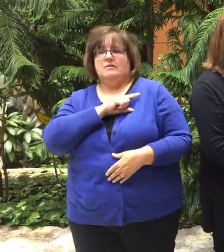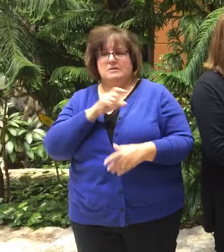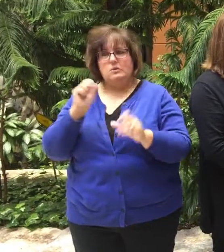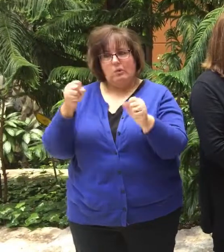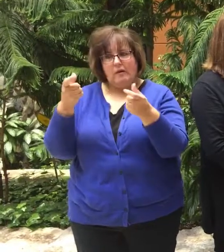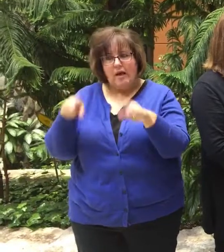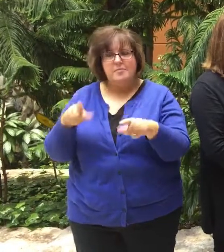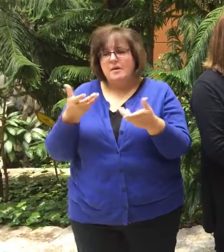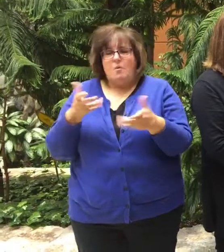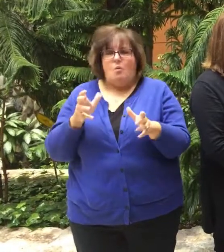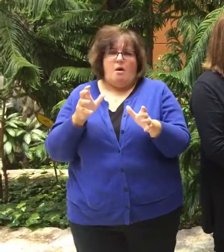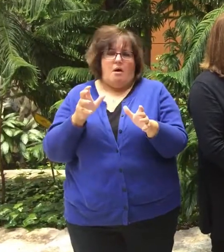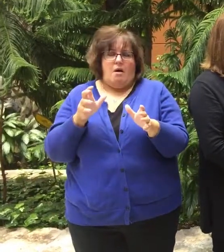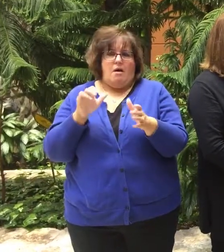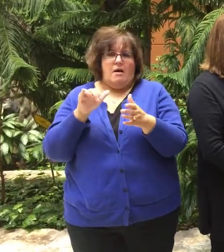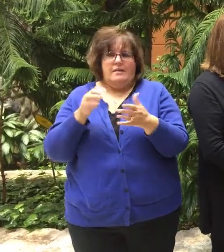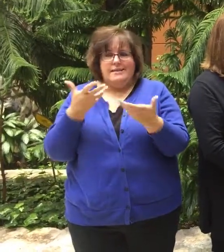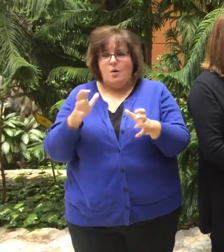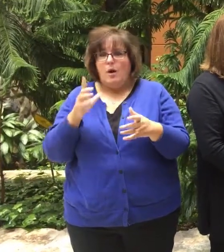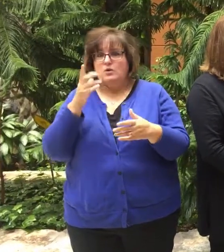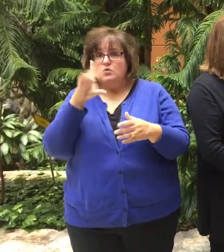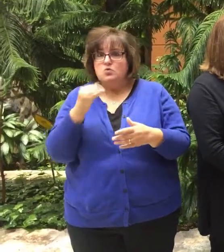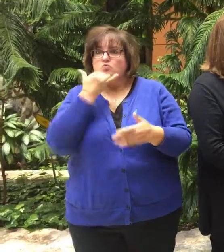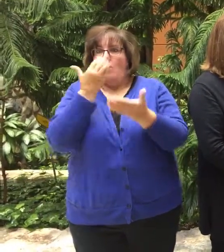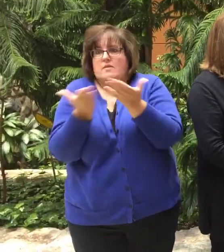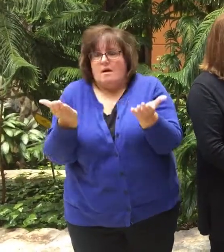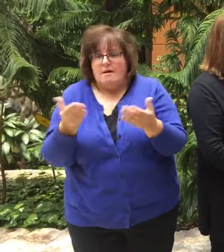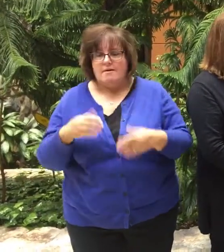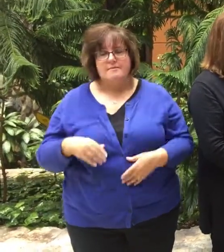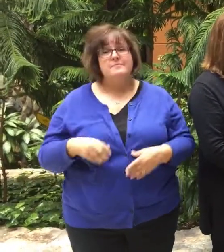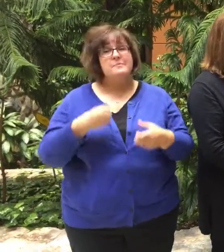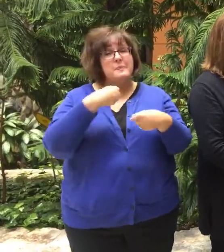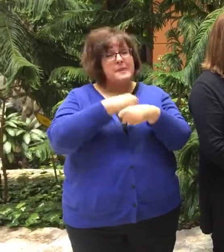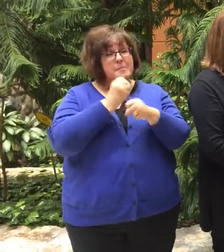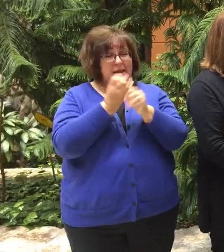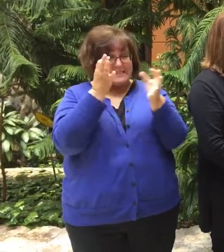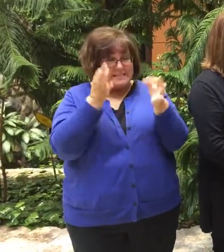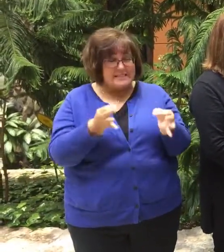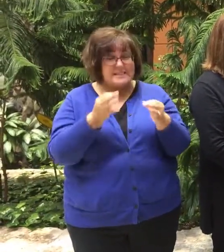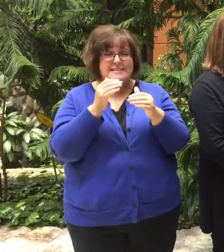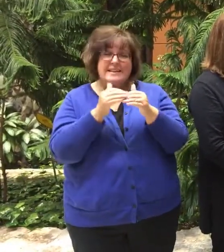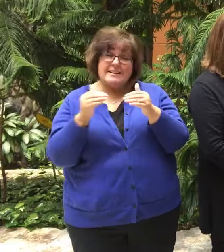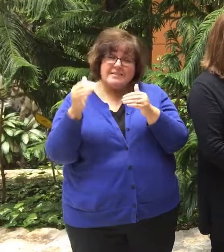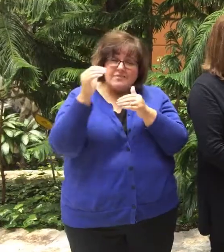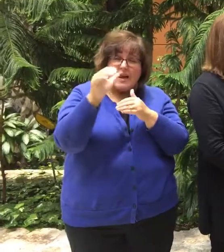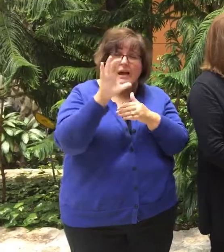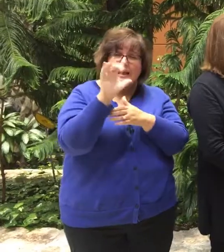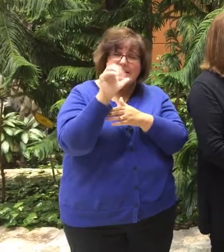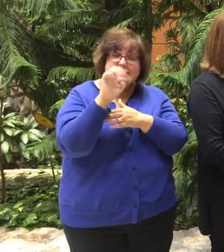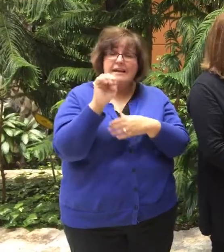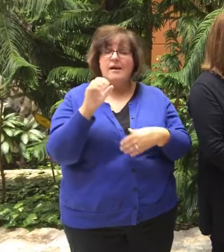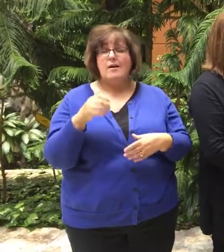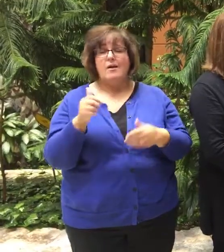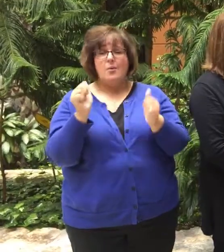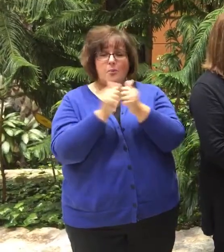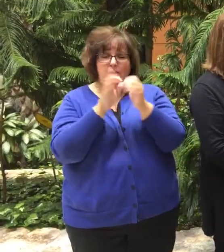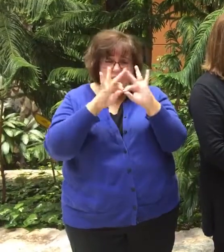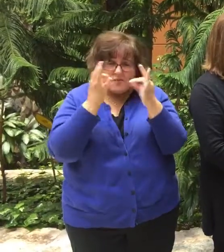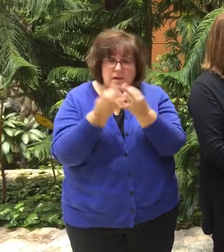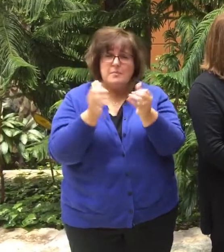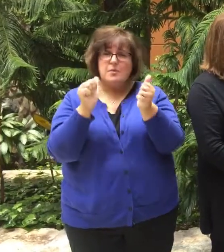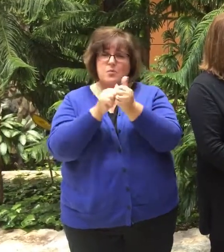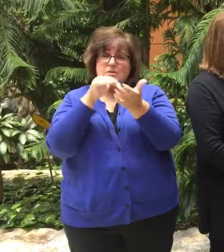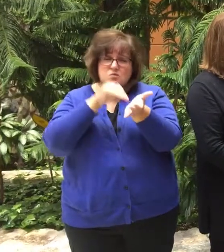They don't want to have that guilt of doing the wrong thing. Decision-making, advanced care planning with the patient and with the family together